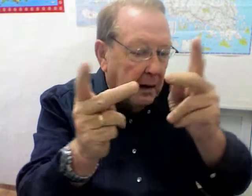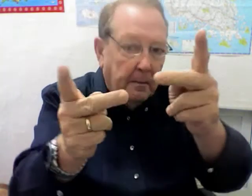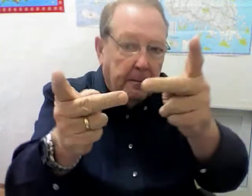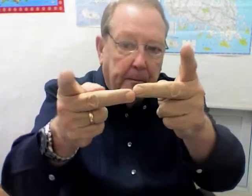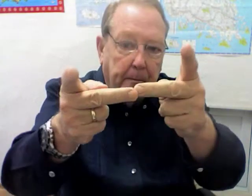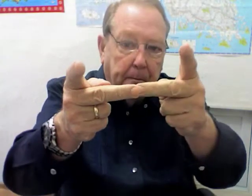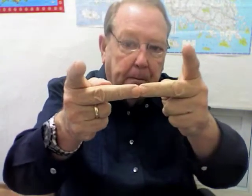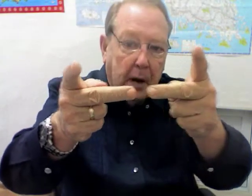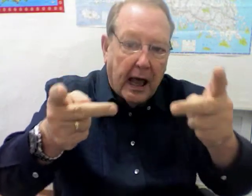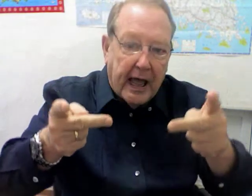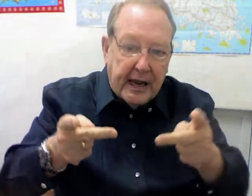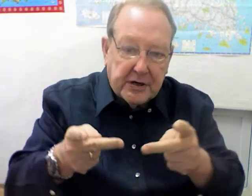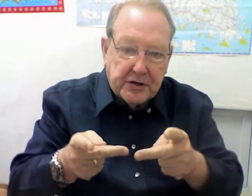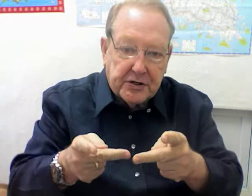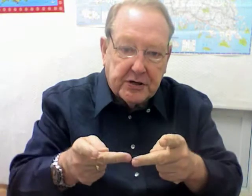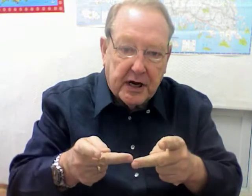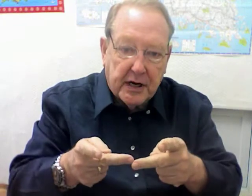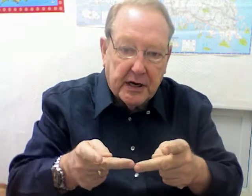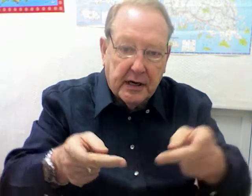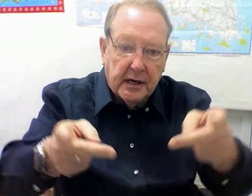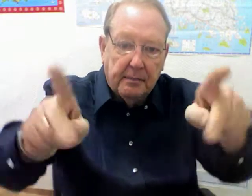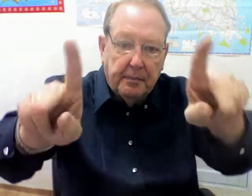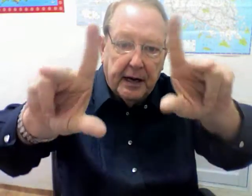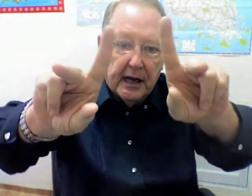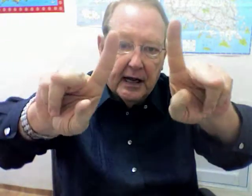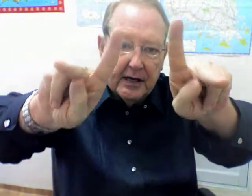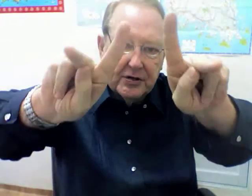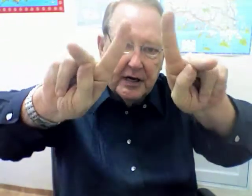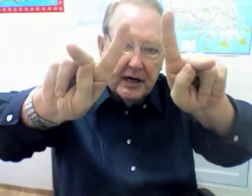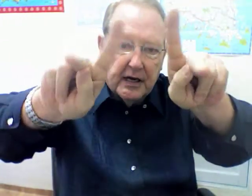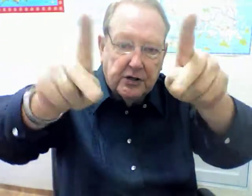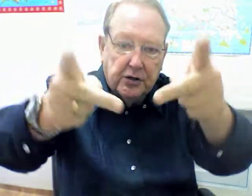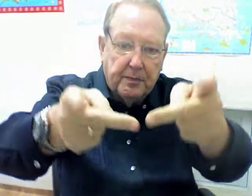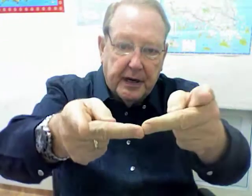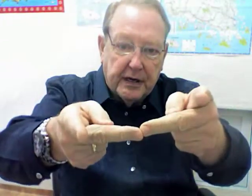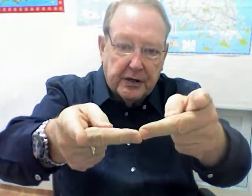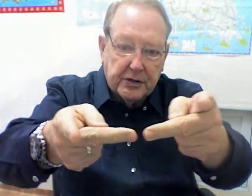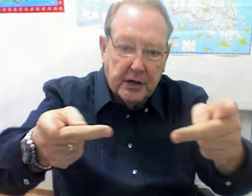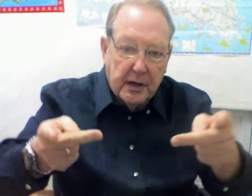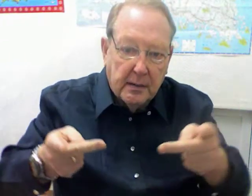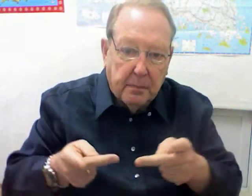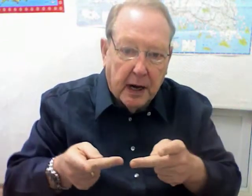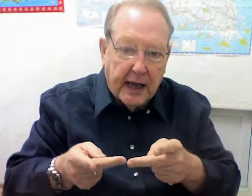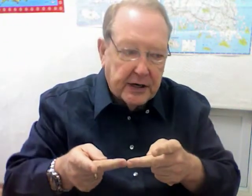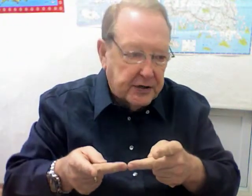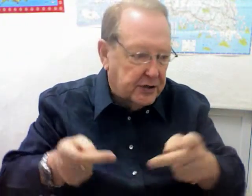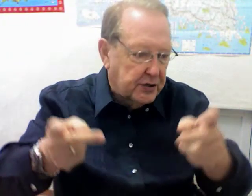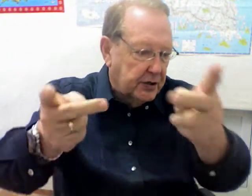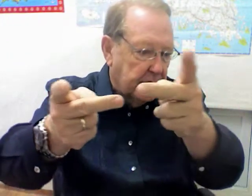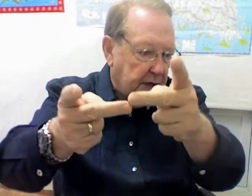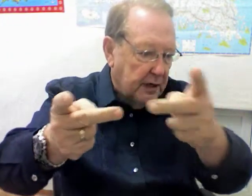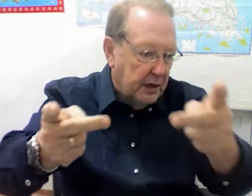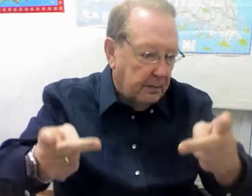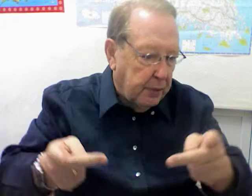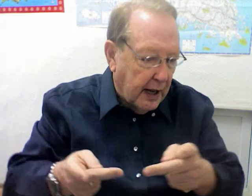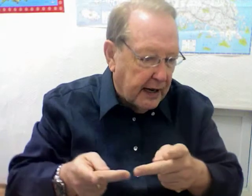Center. Place. P-L-A-C-E. Two P's. Place. Place.